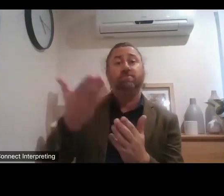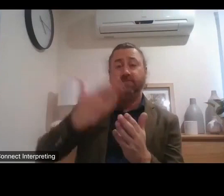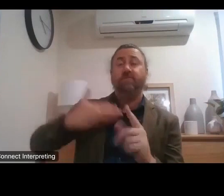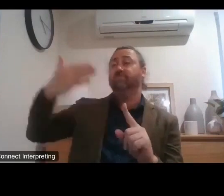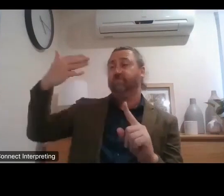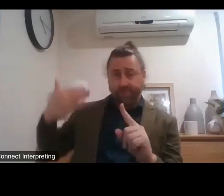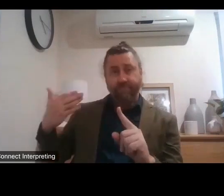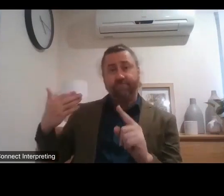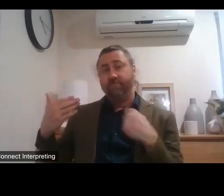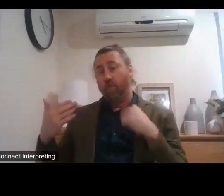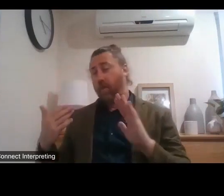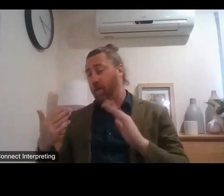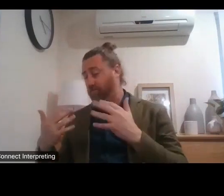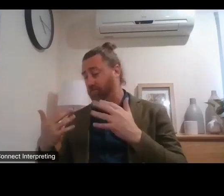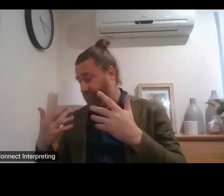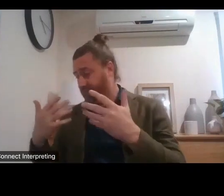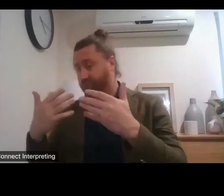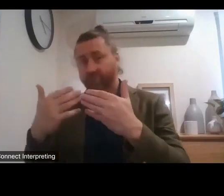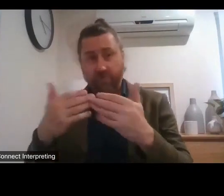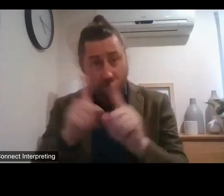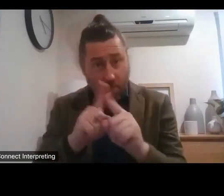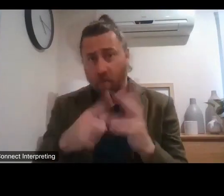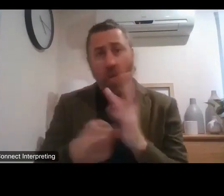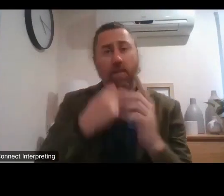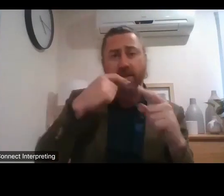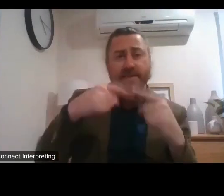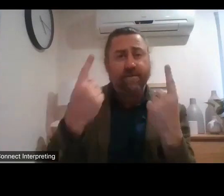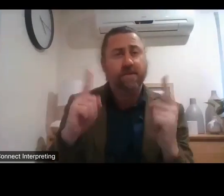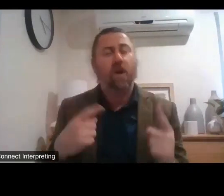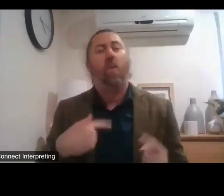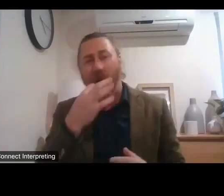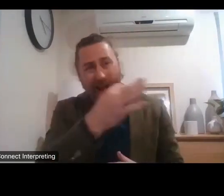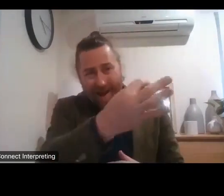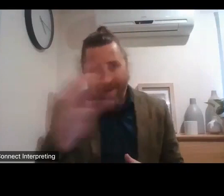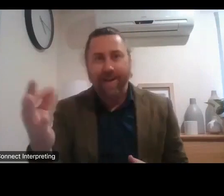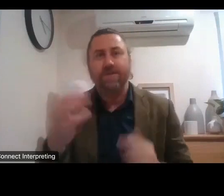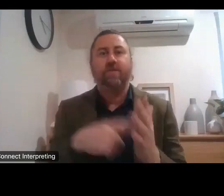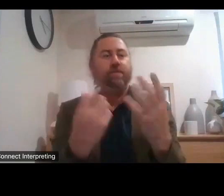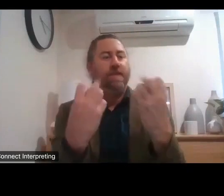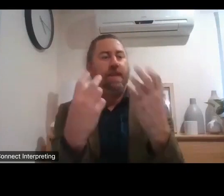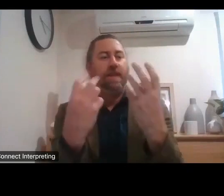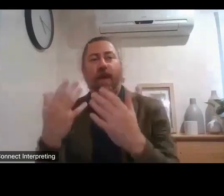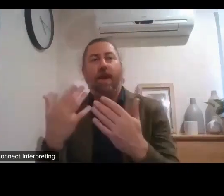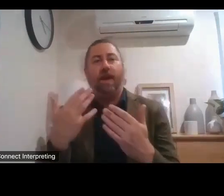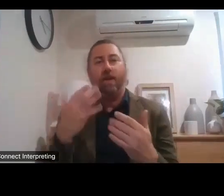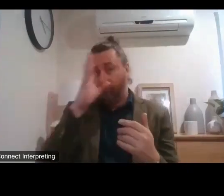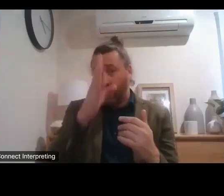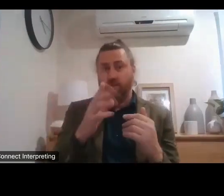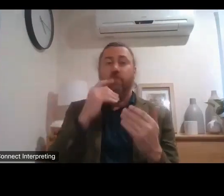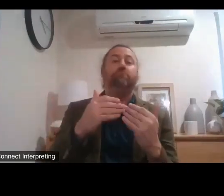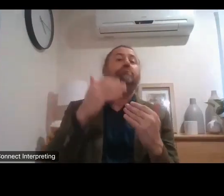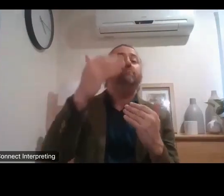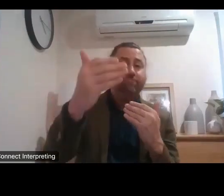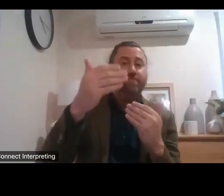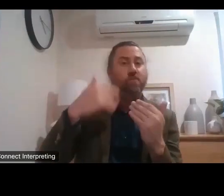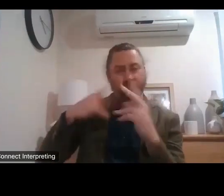consider um so we're going to ask those kinds of questions um and then we're going to come to you and say